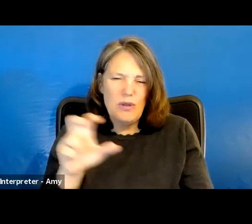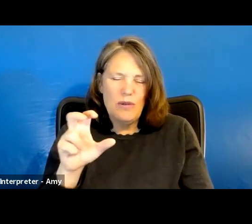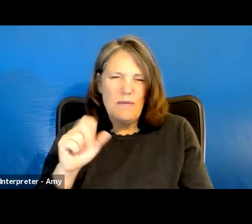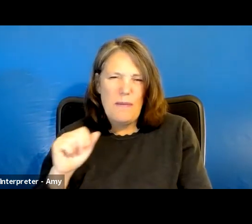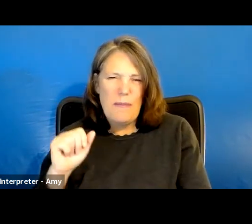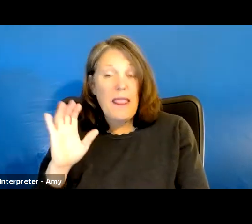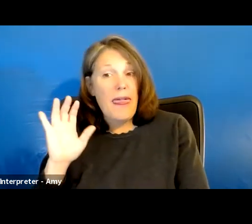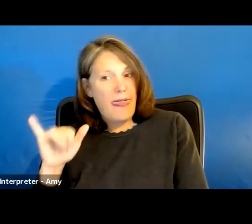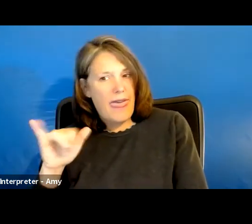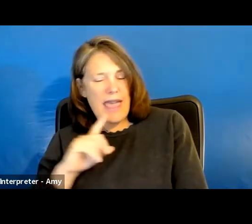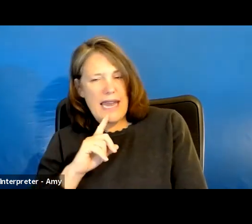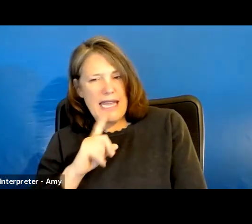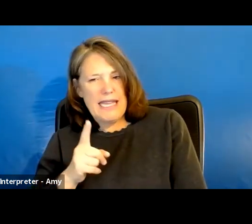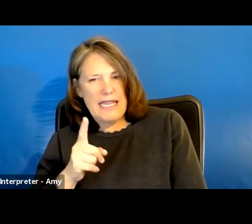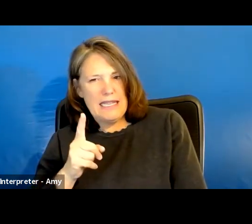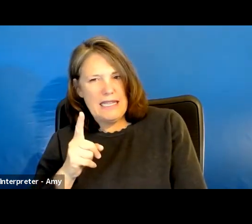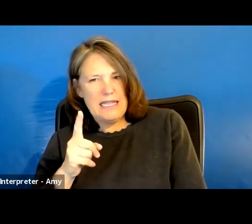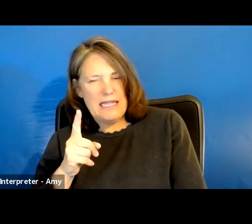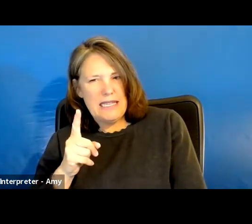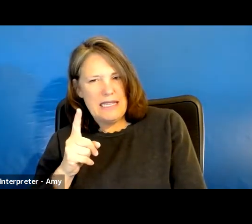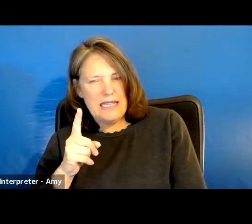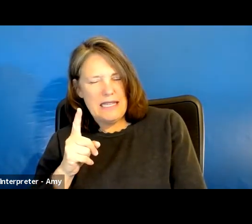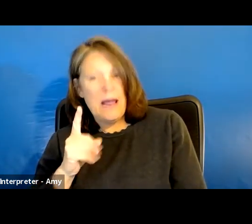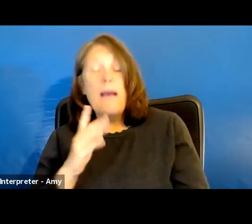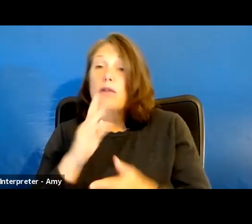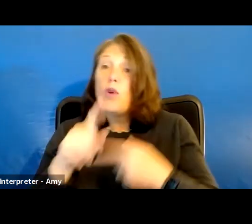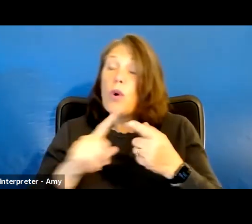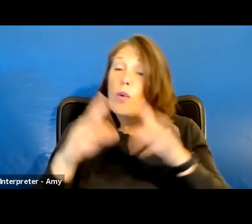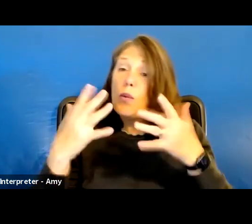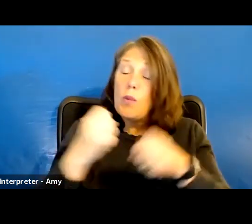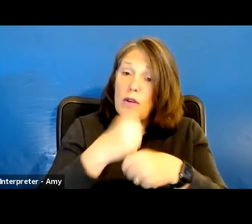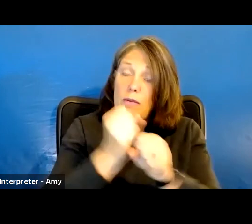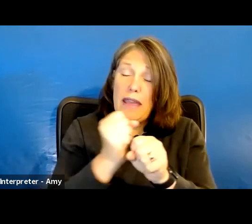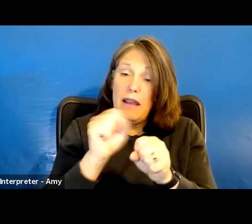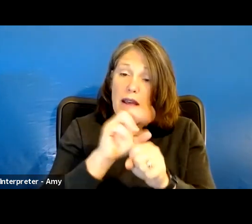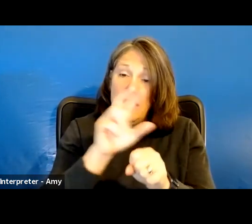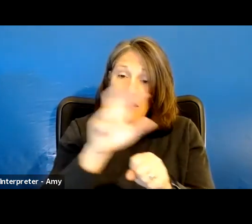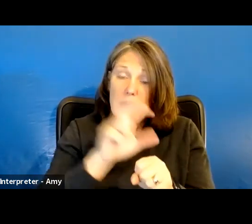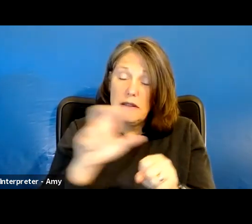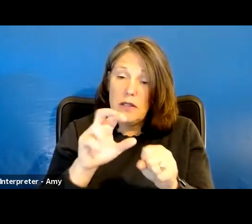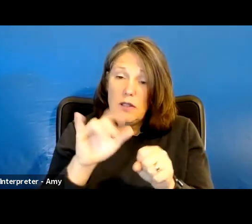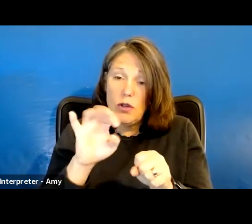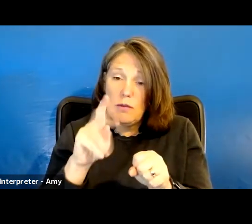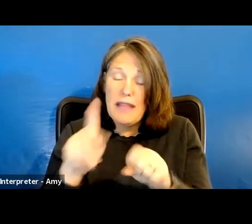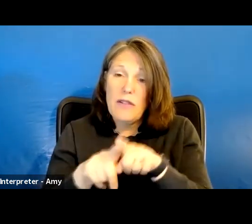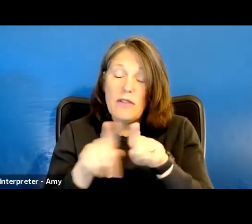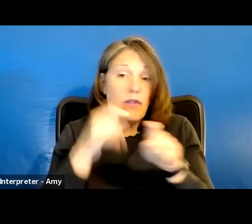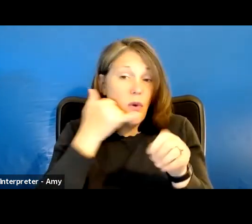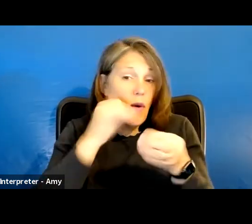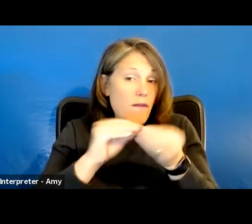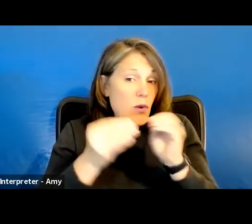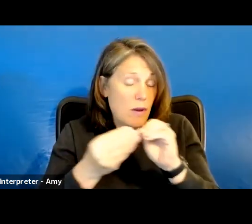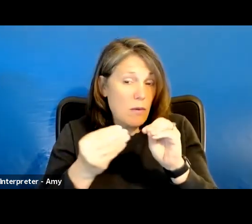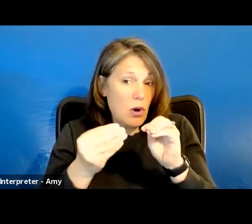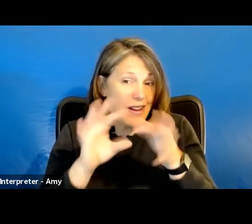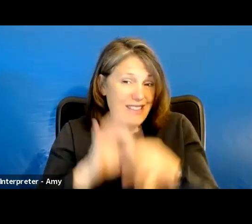That is part of once you create a Zoom link for a meeting, there is also a phone number associated with